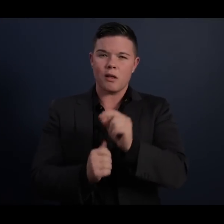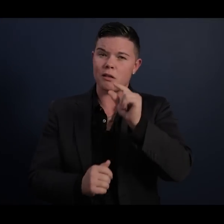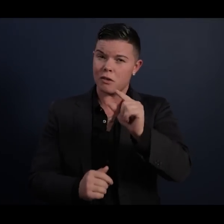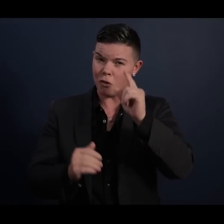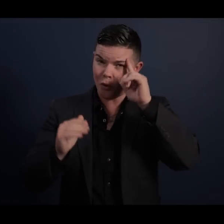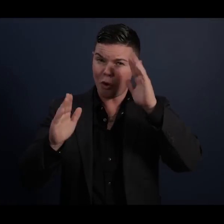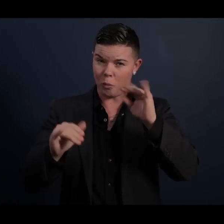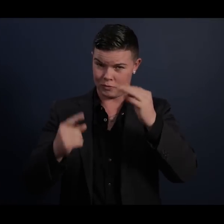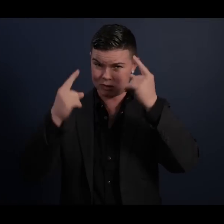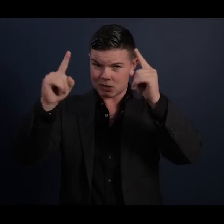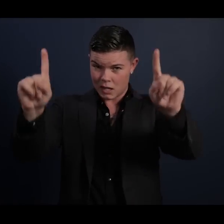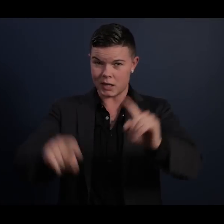success.